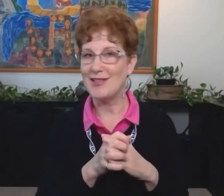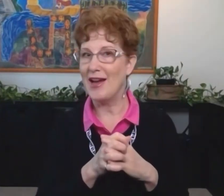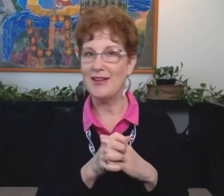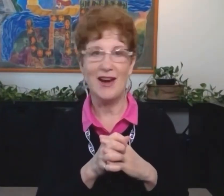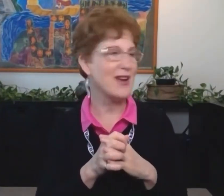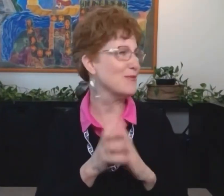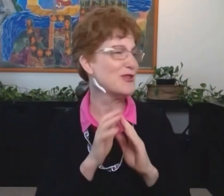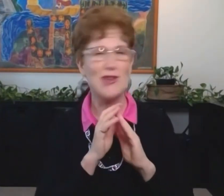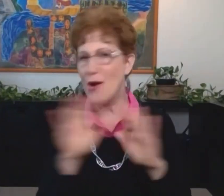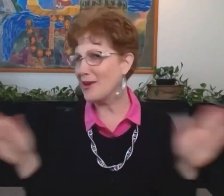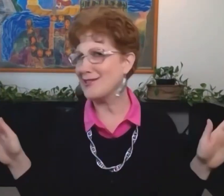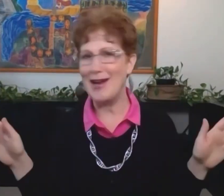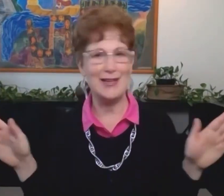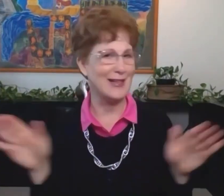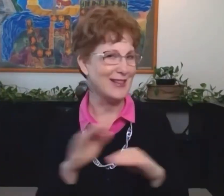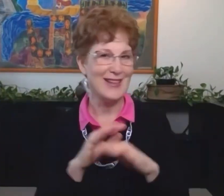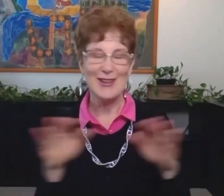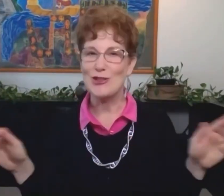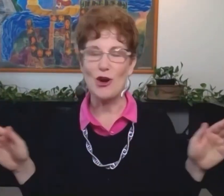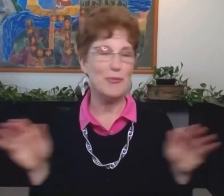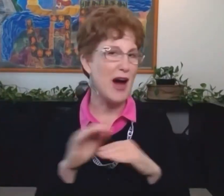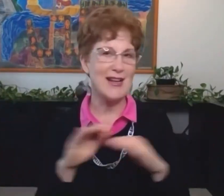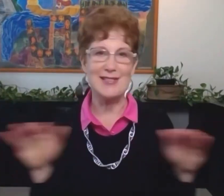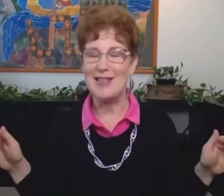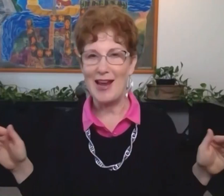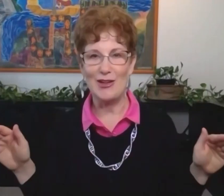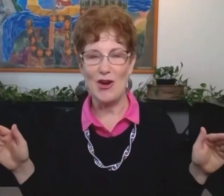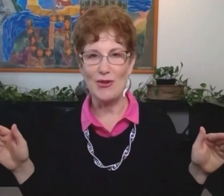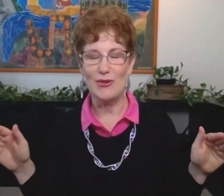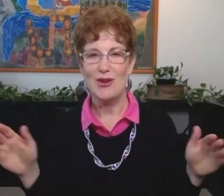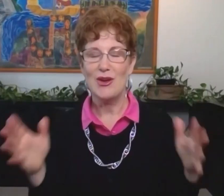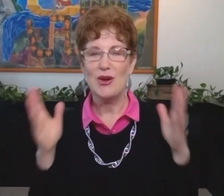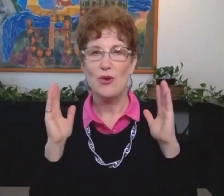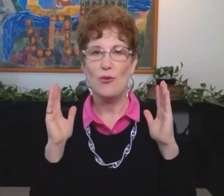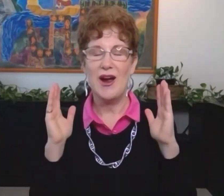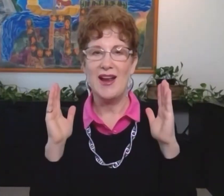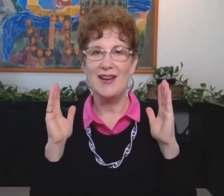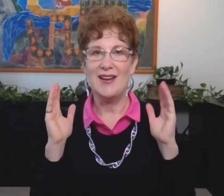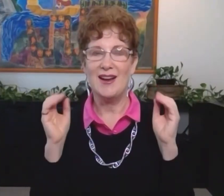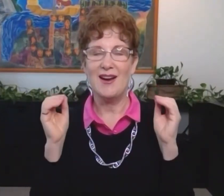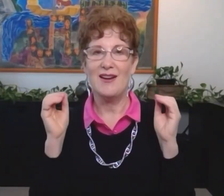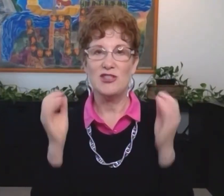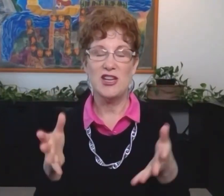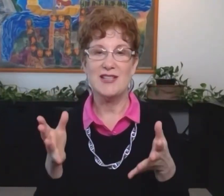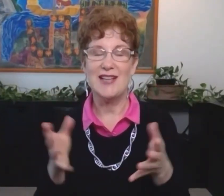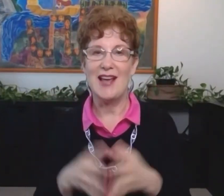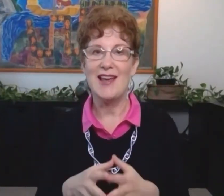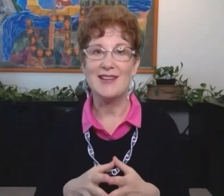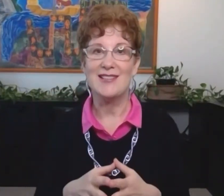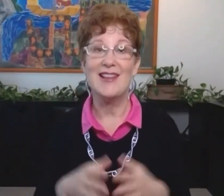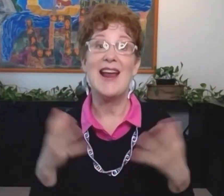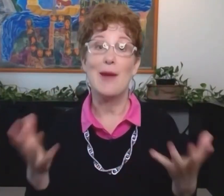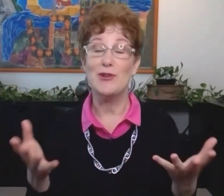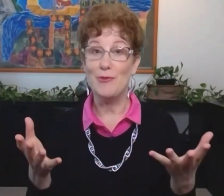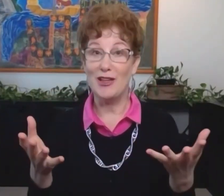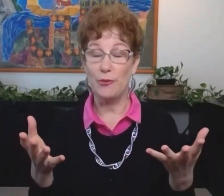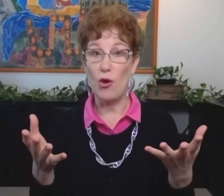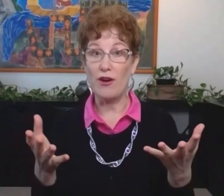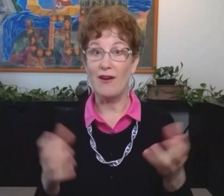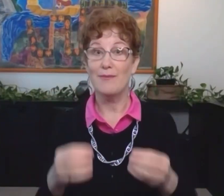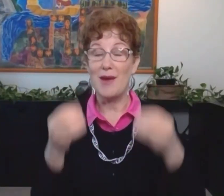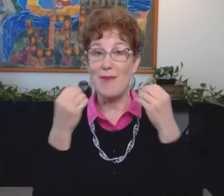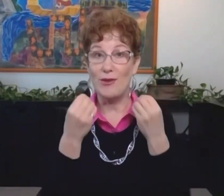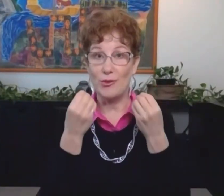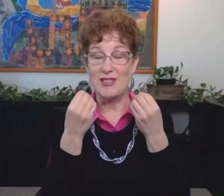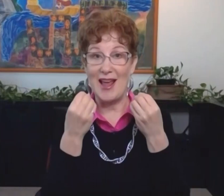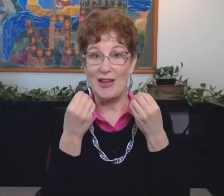head side to side. I am so excited. So her body is saying no when she is saying yes. And that happened to me